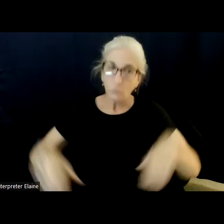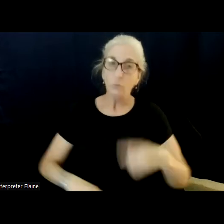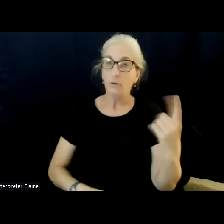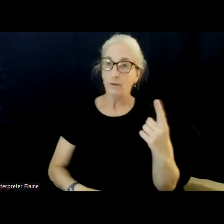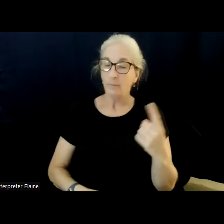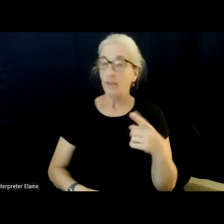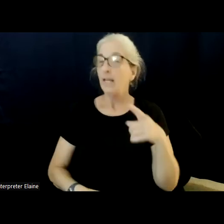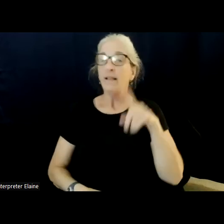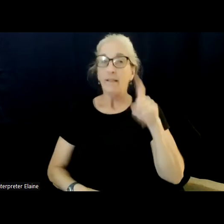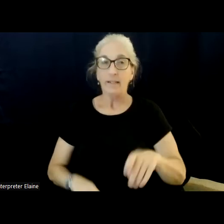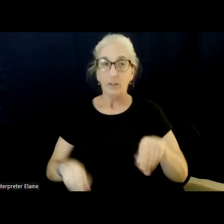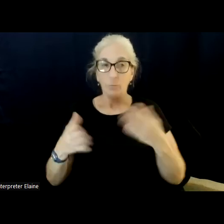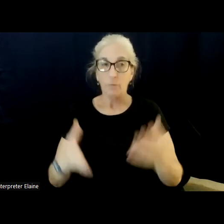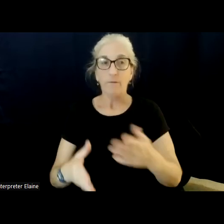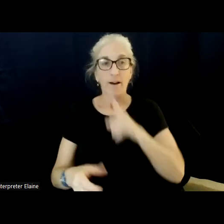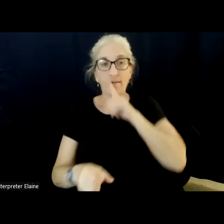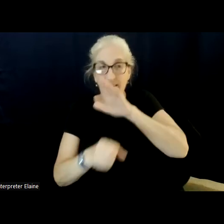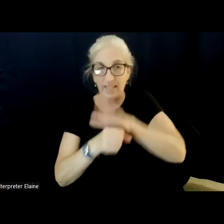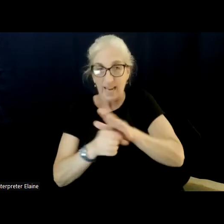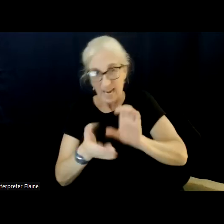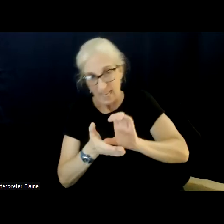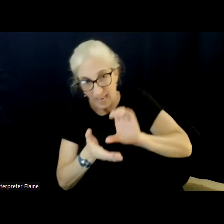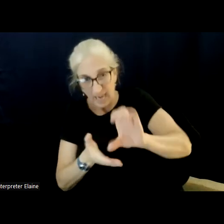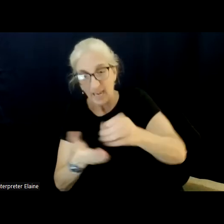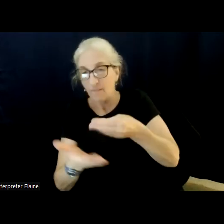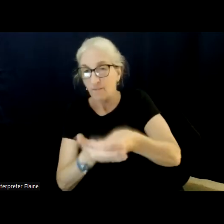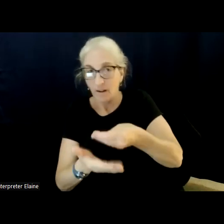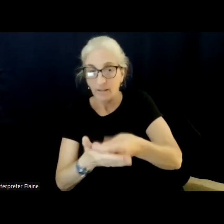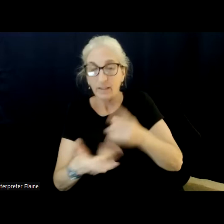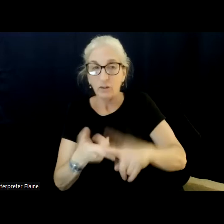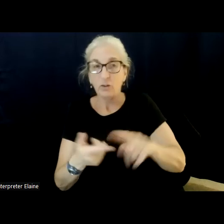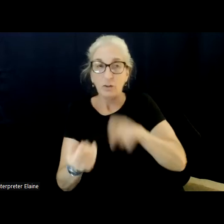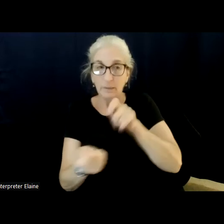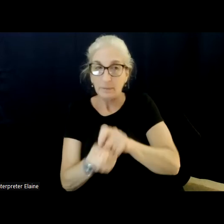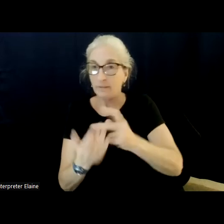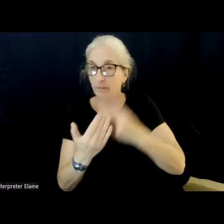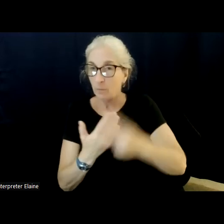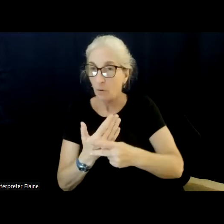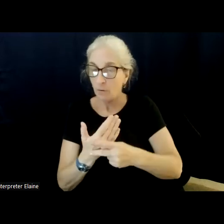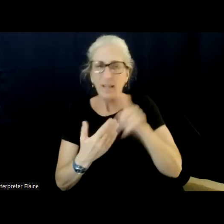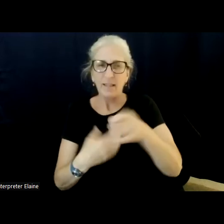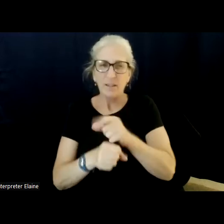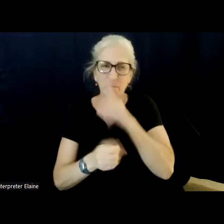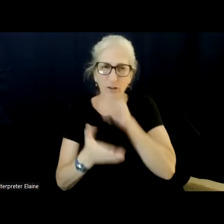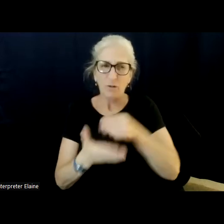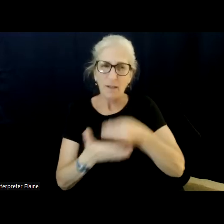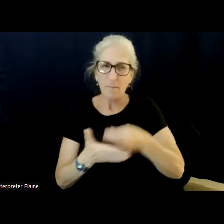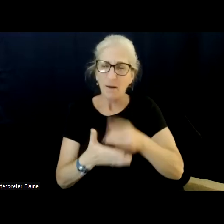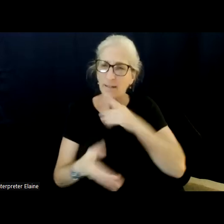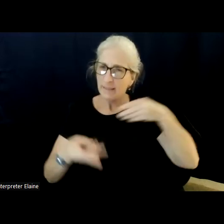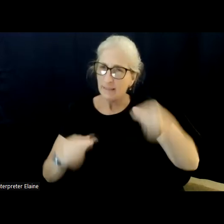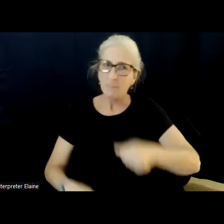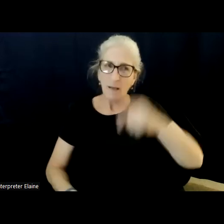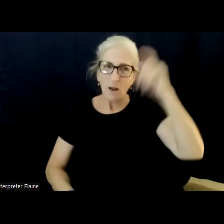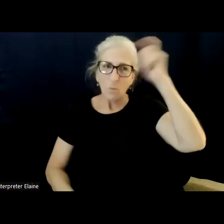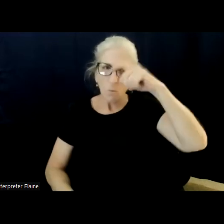and they need to provide oversight that the money is spent wisely and leads to improvements at all levels in our develop developmentally